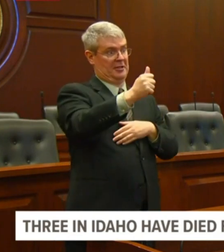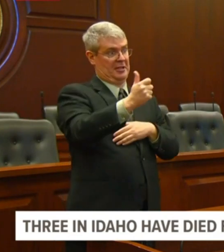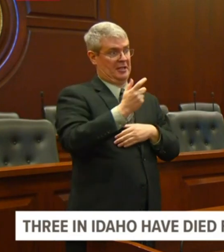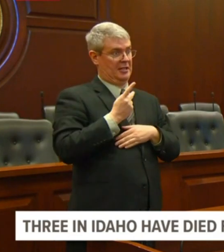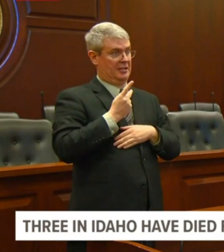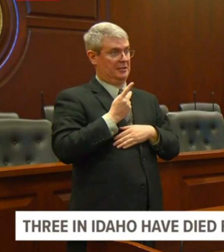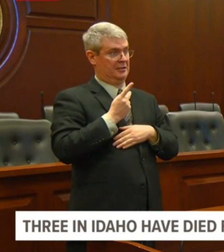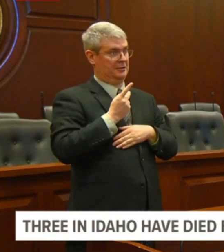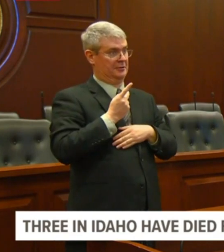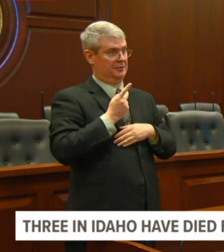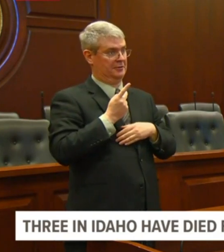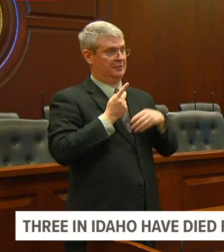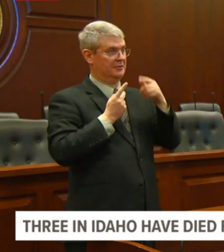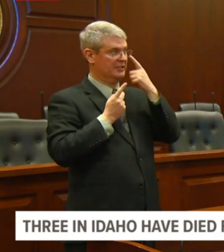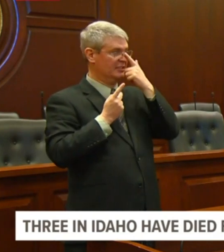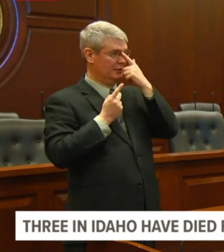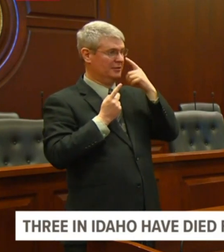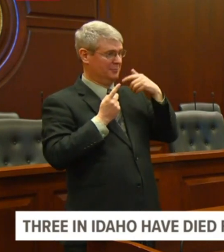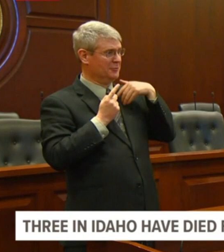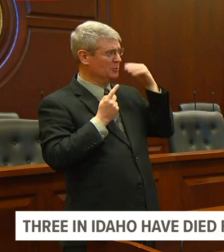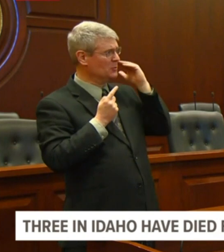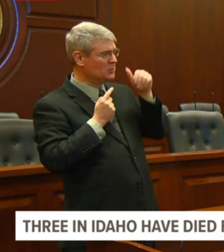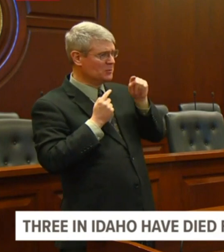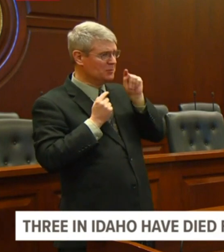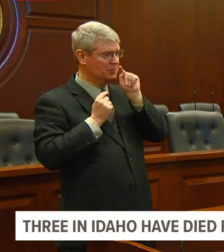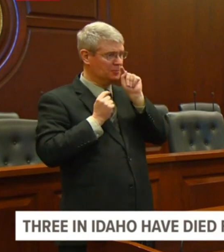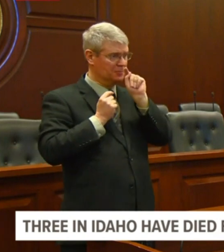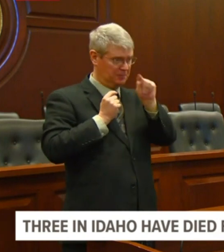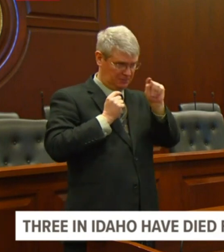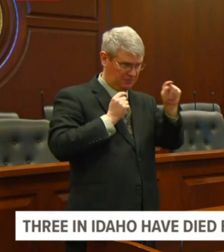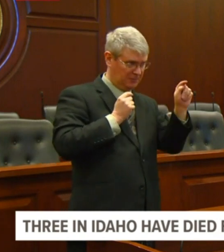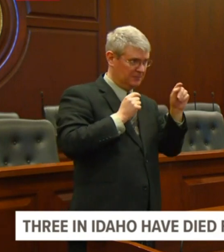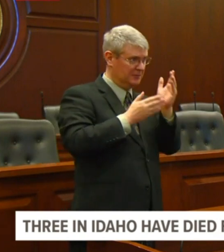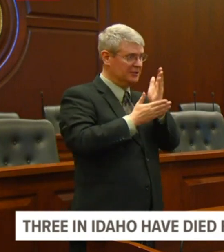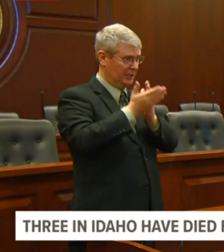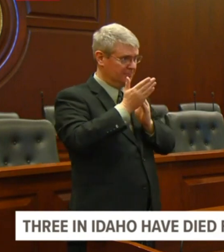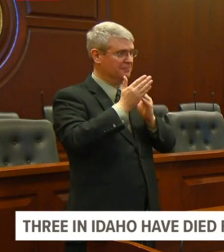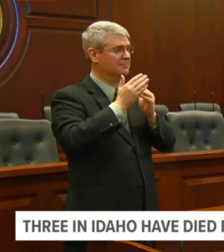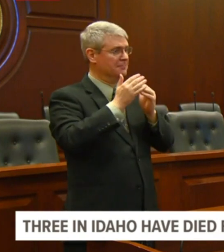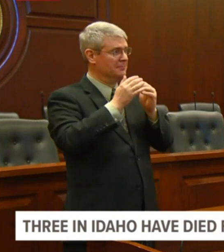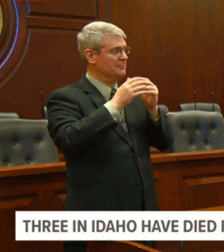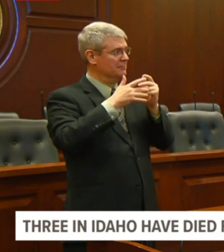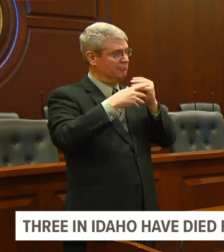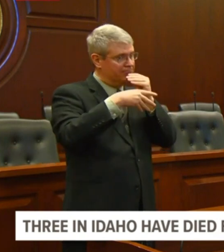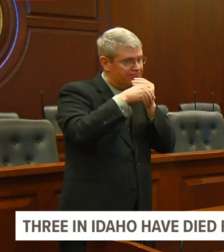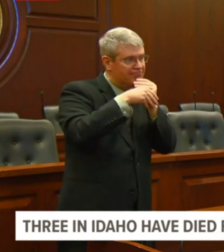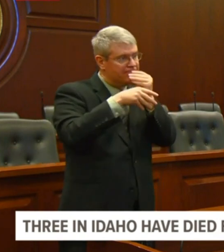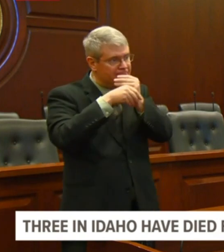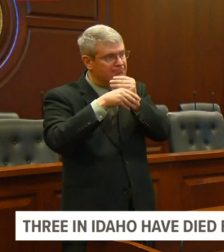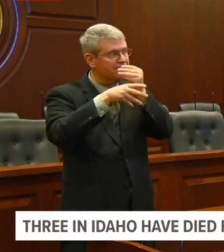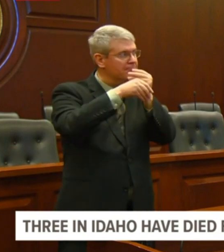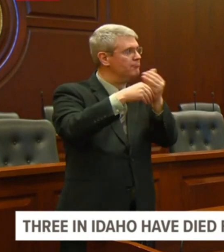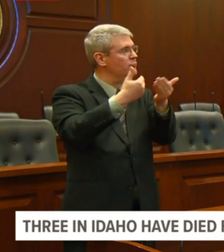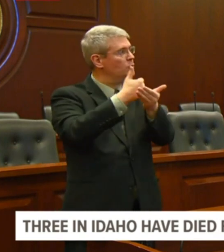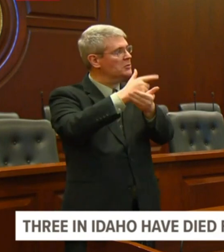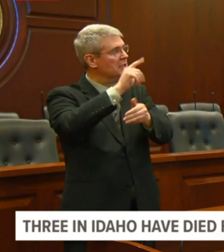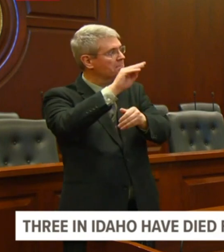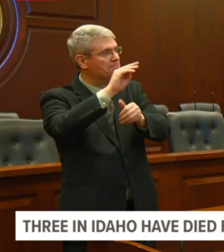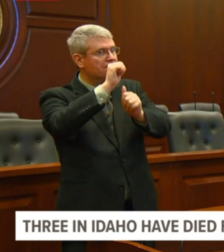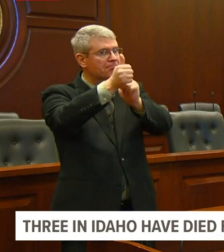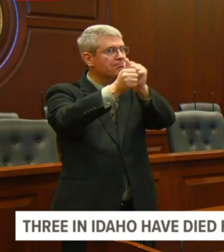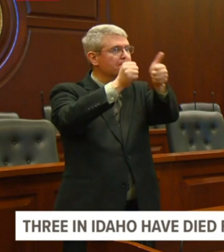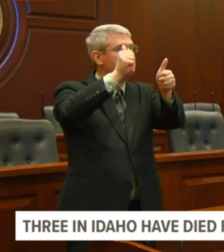state level and the federal level that are going into those, uh, testing facilities. Um, I don't know of any place where